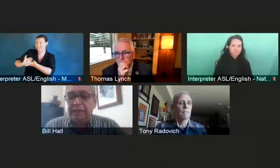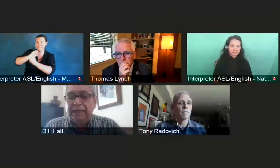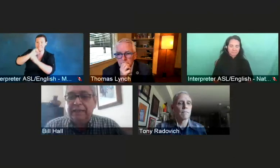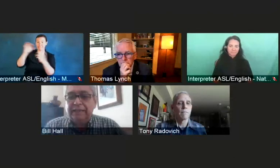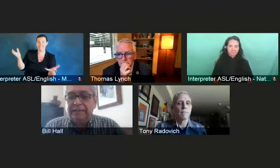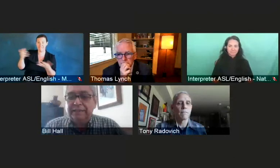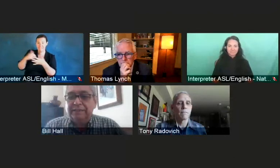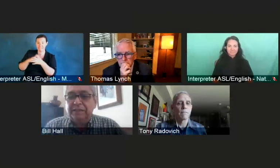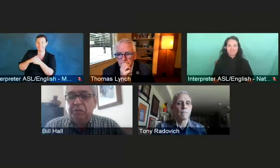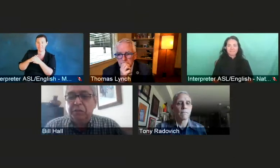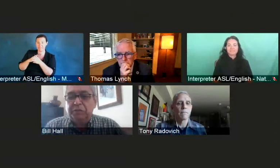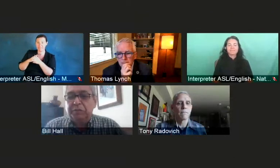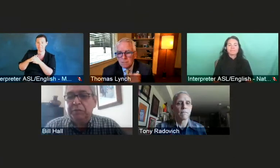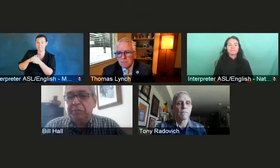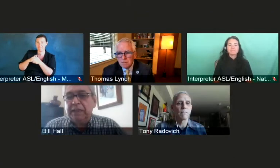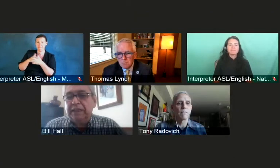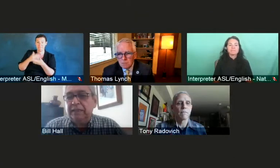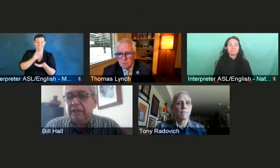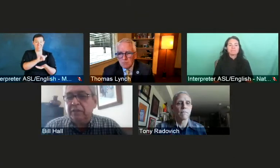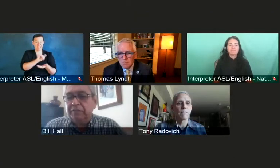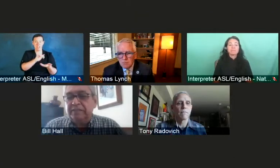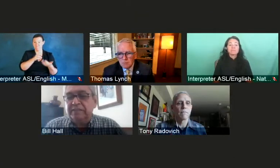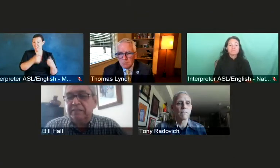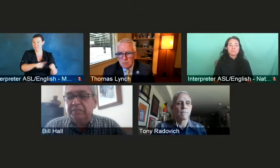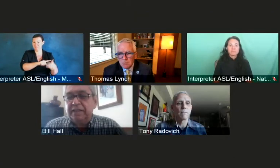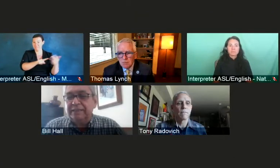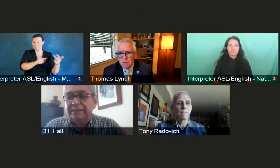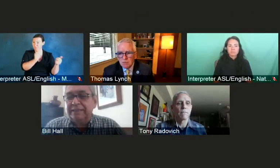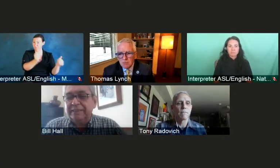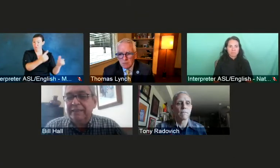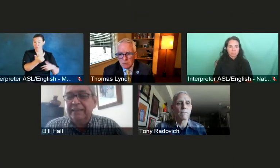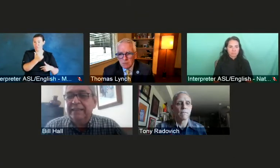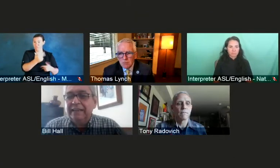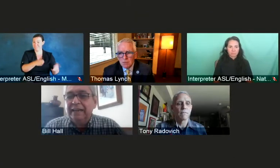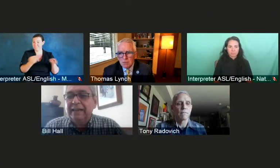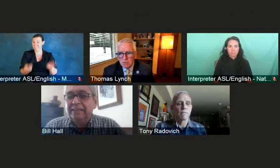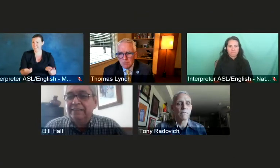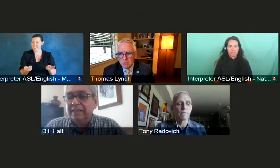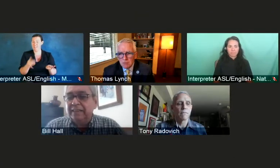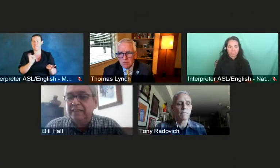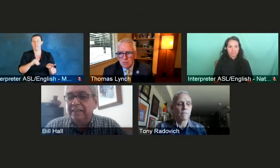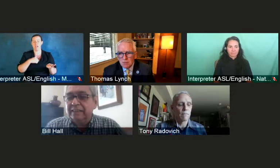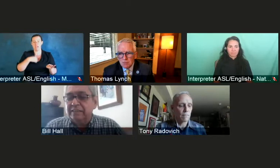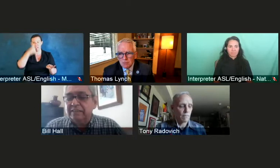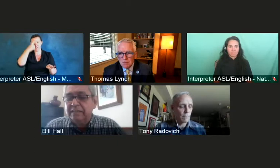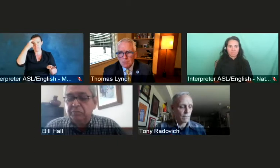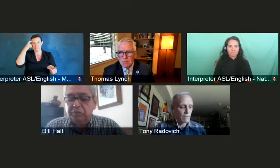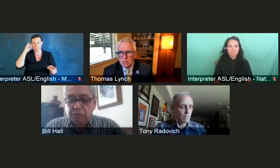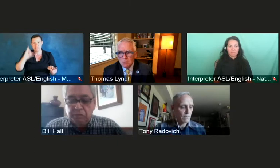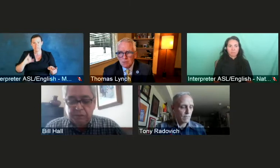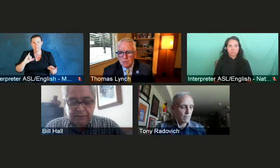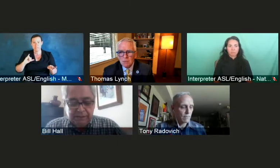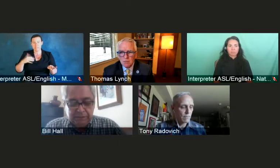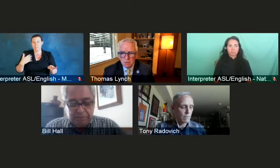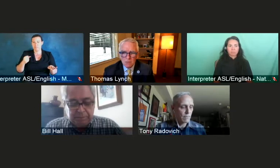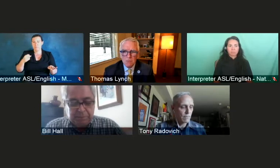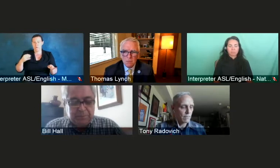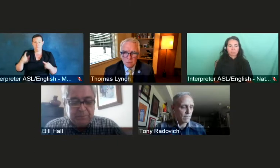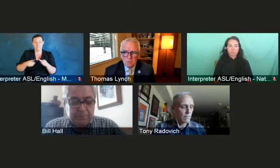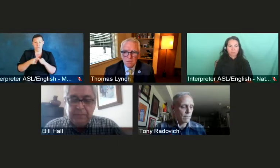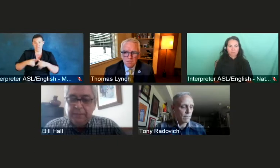me. And so when we were planning our first event, I decided to step forward.